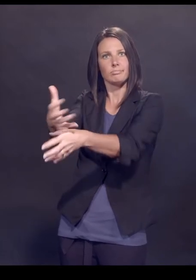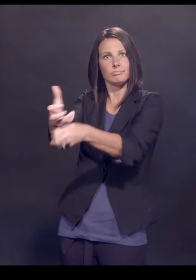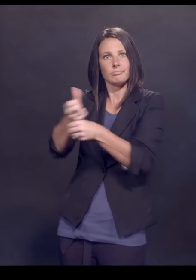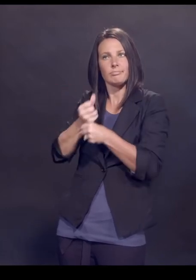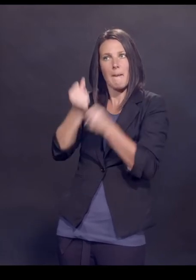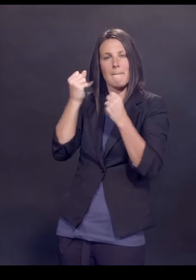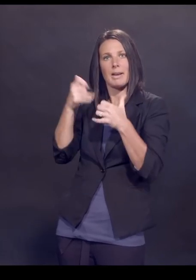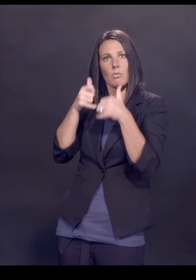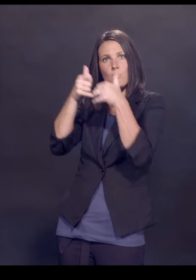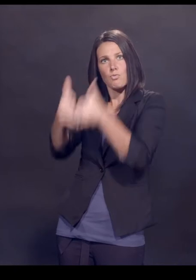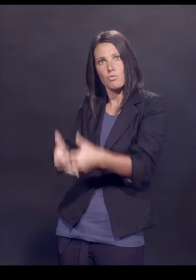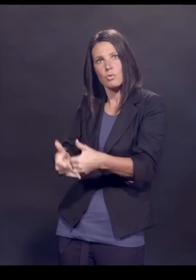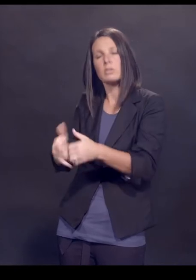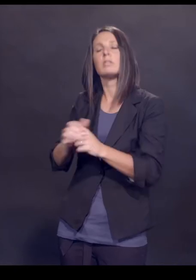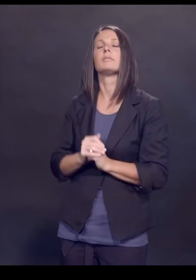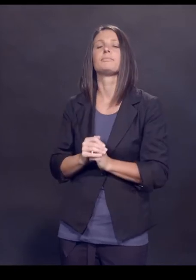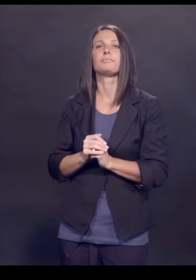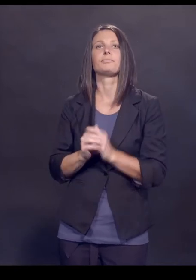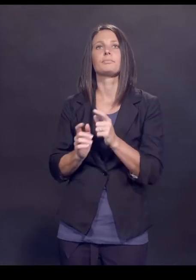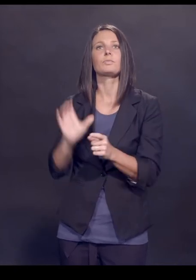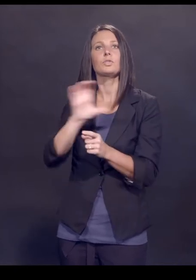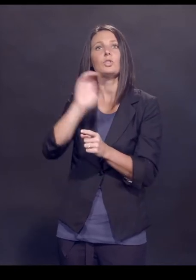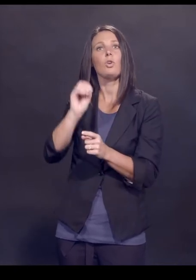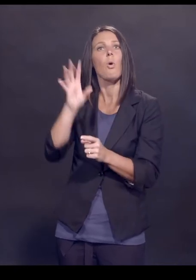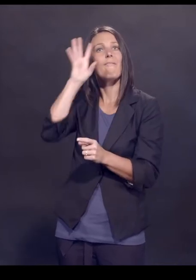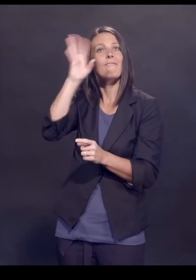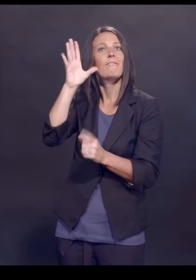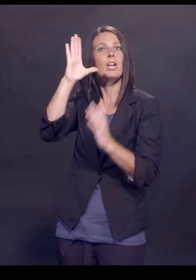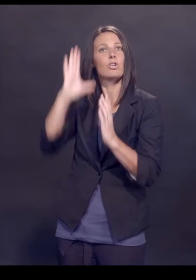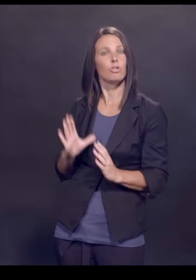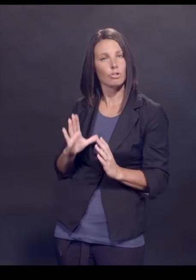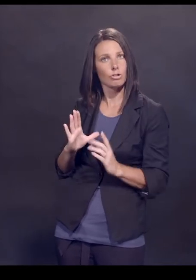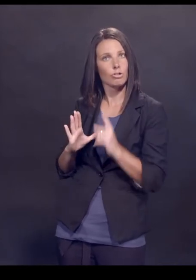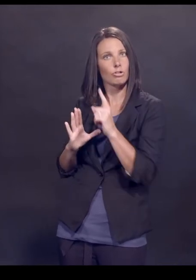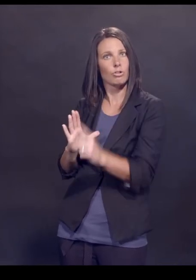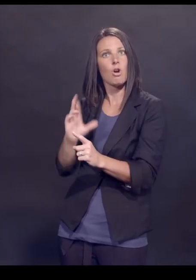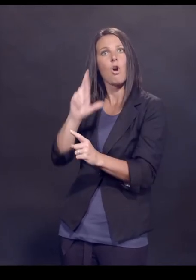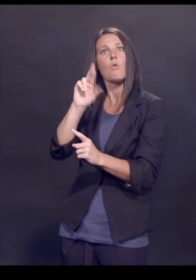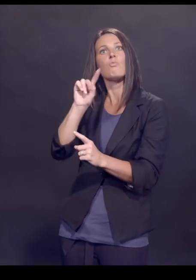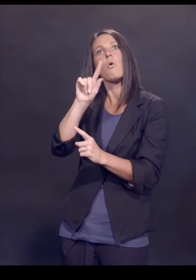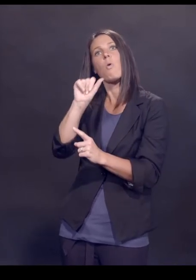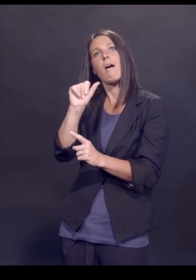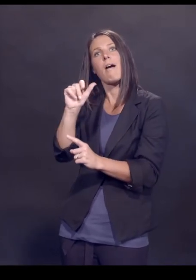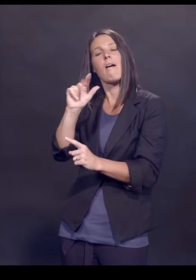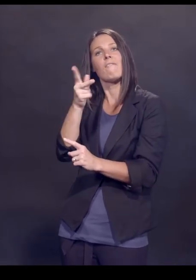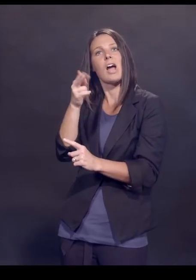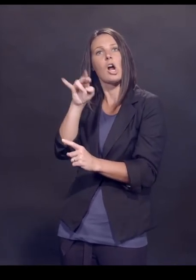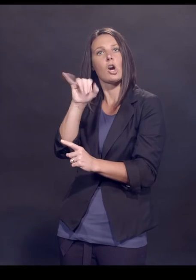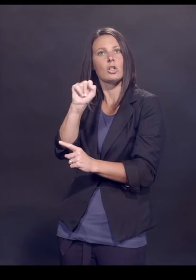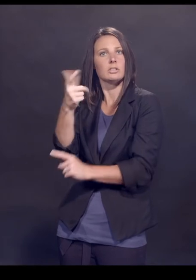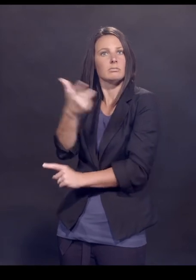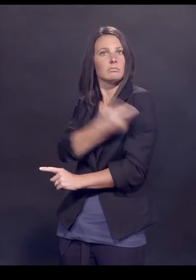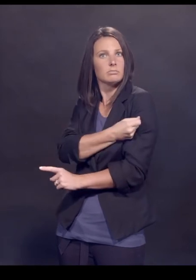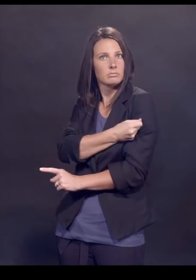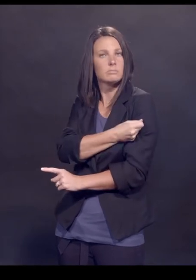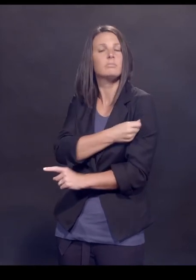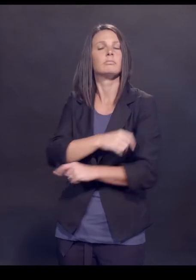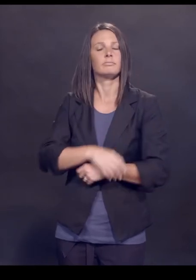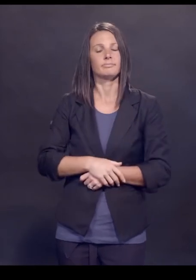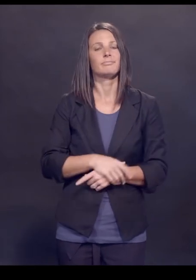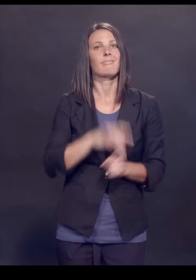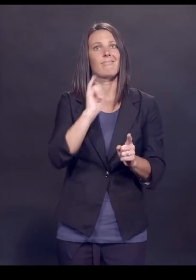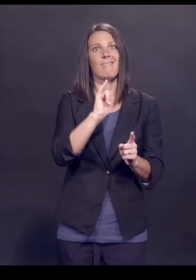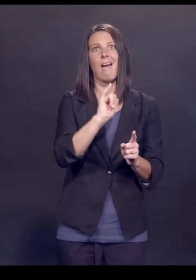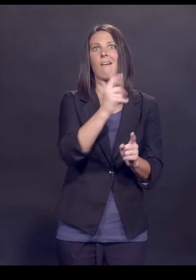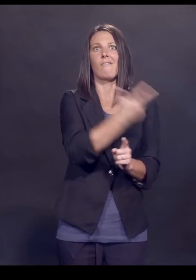awards. He is the co-inventor of the rotavirus vaccine, Rotatech, which has been